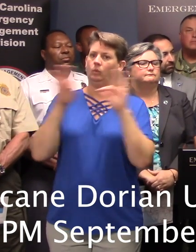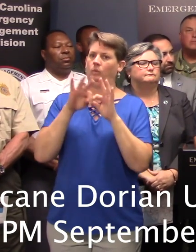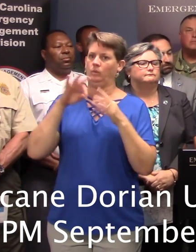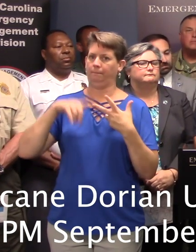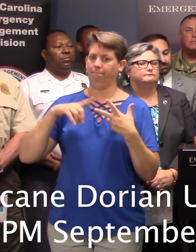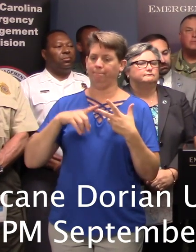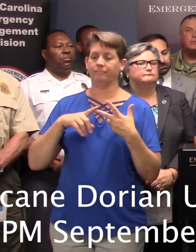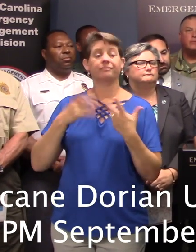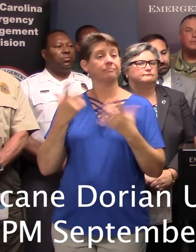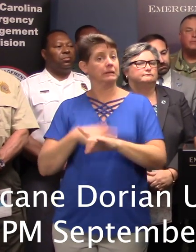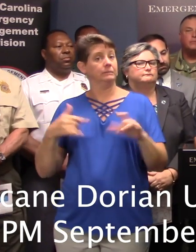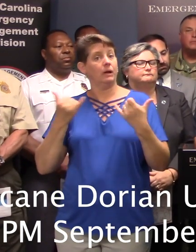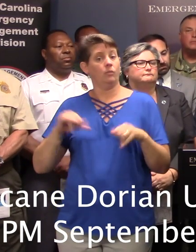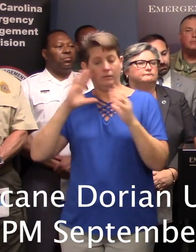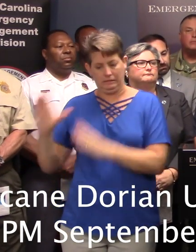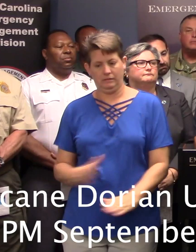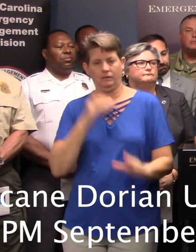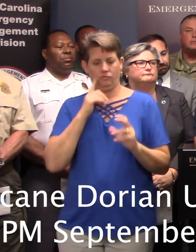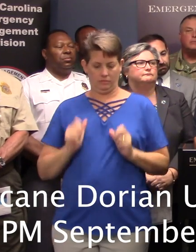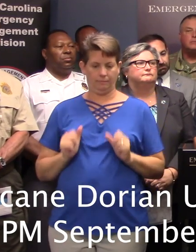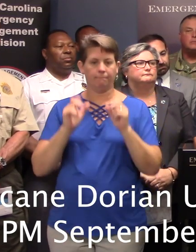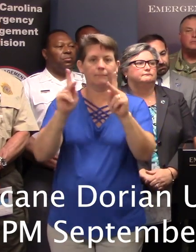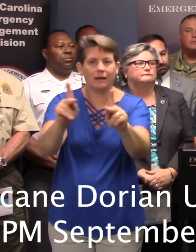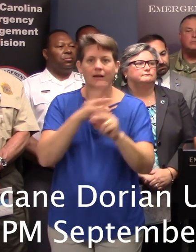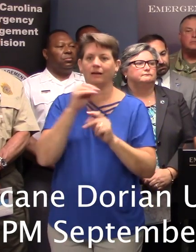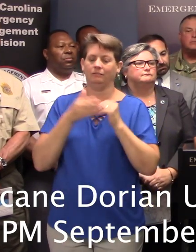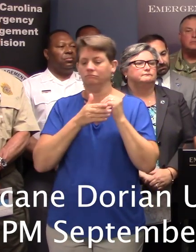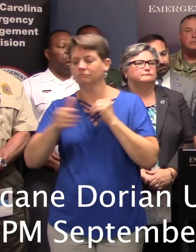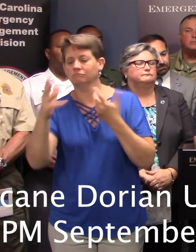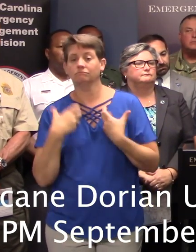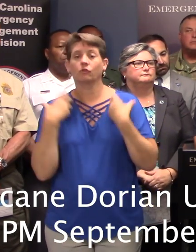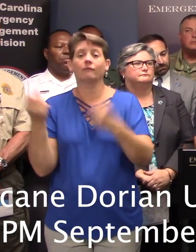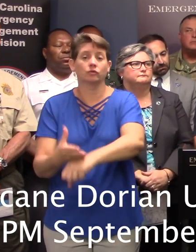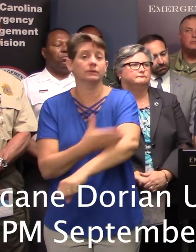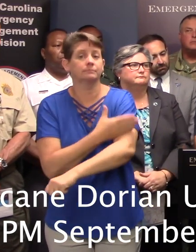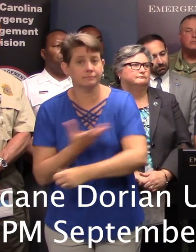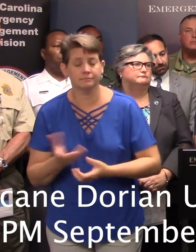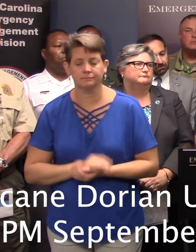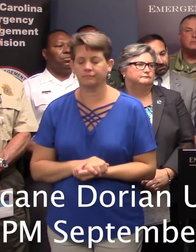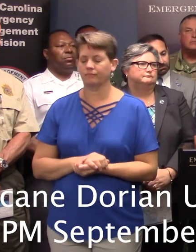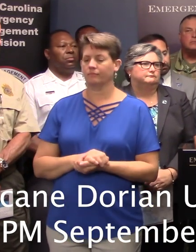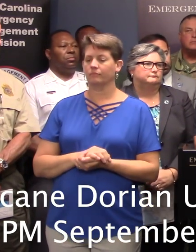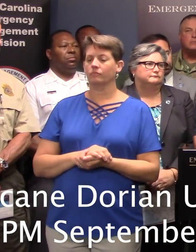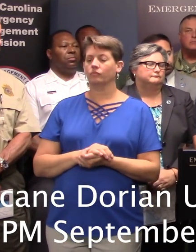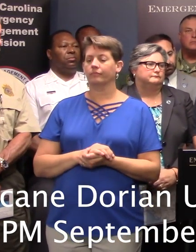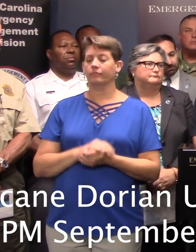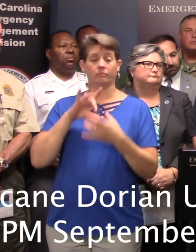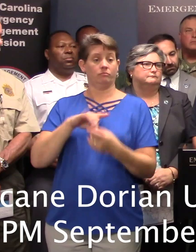time, we'll continue planning for re-entry and the longer-term recovery. In terms of some of the county information,